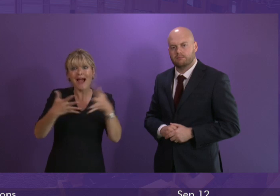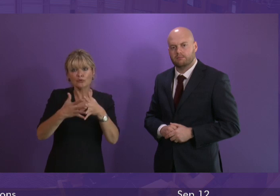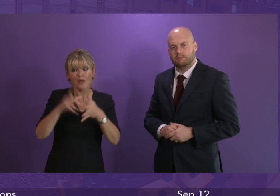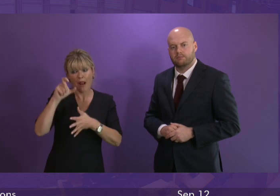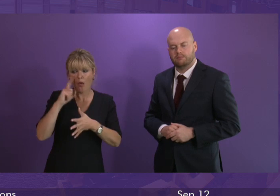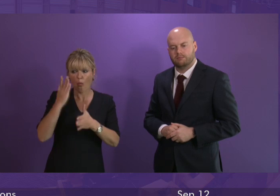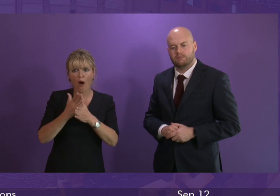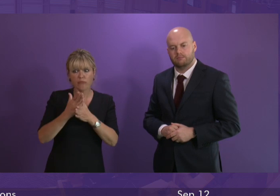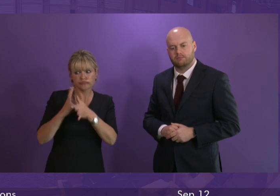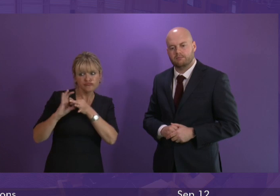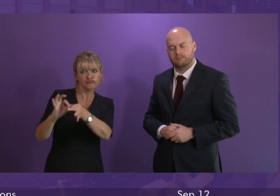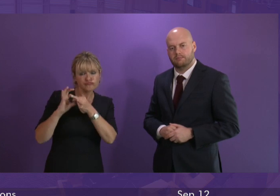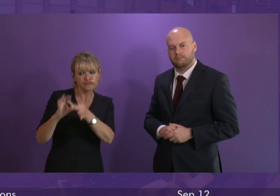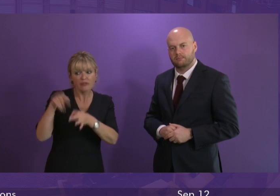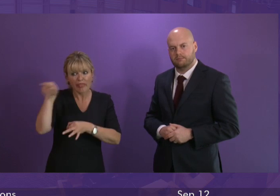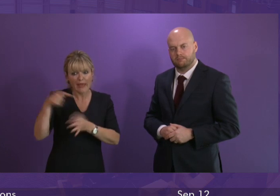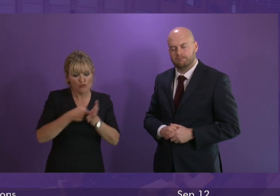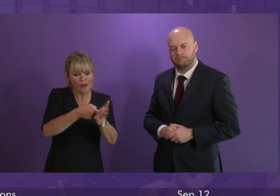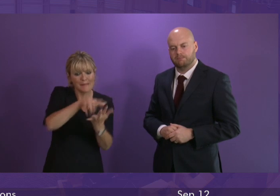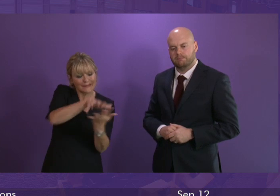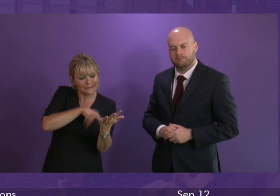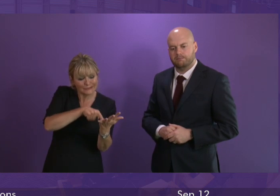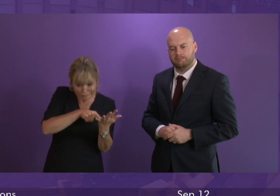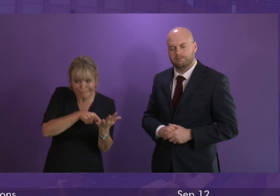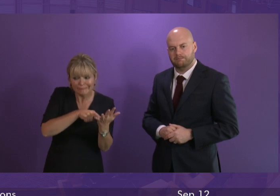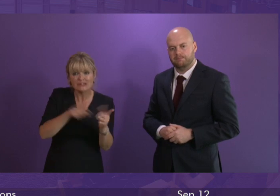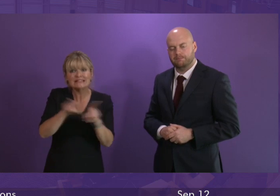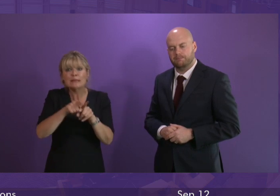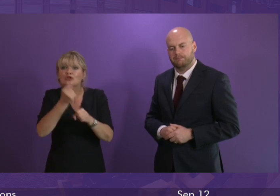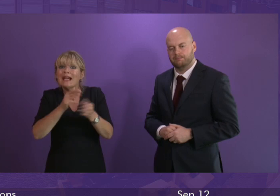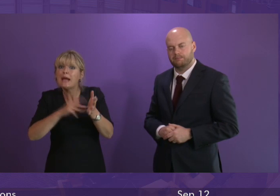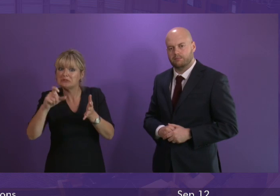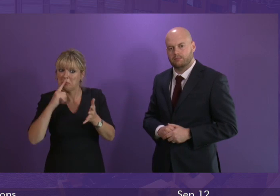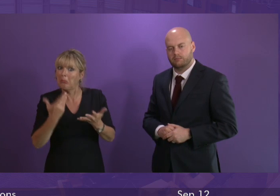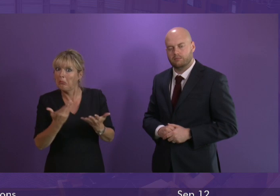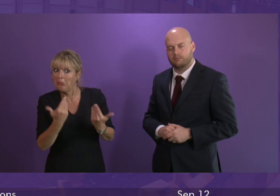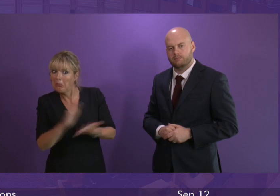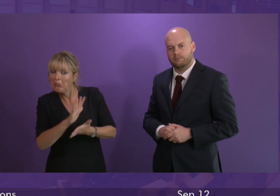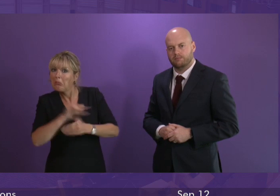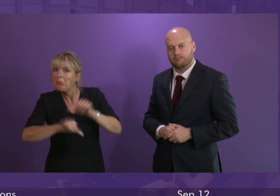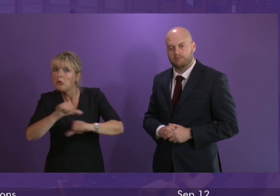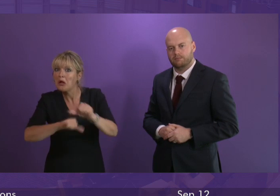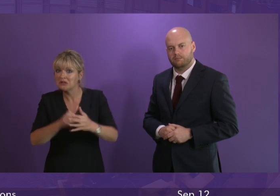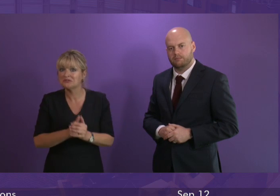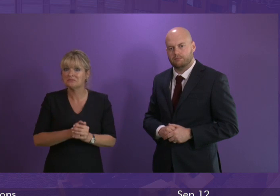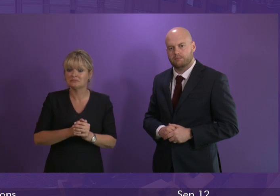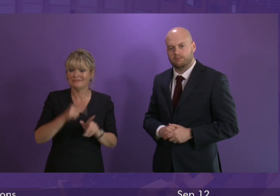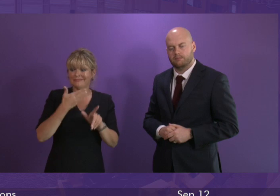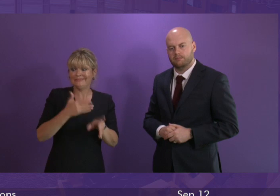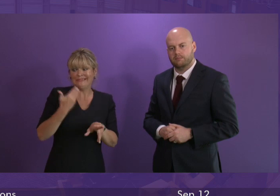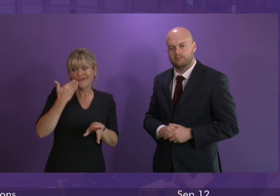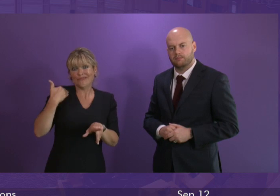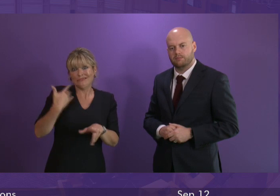with these bodies to implement their recommendations and the GMC I know has welcomed the progress that's been made so far following recent